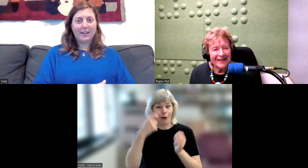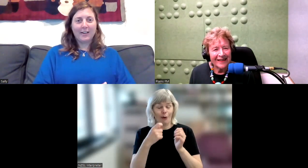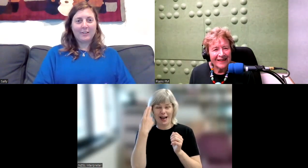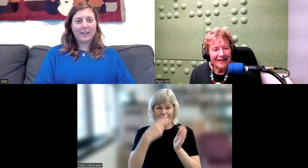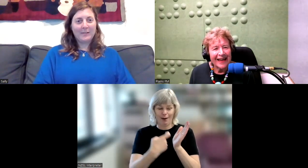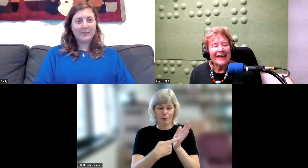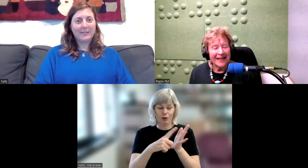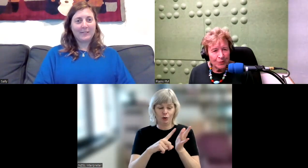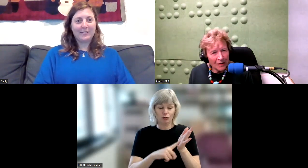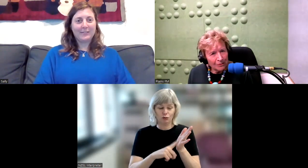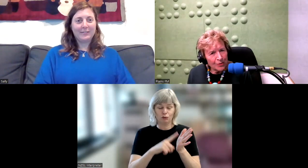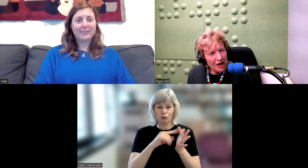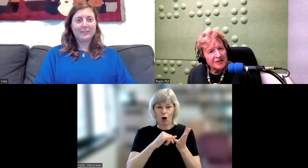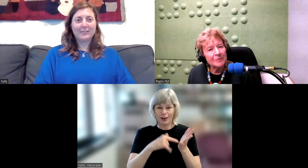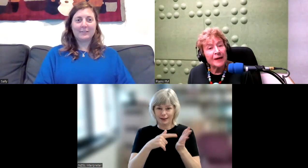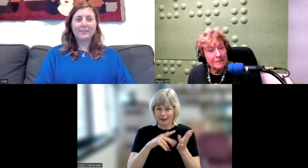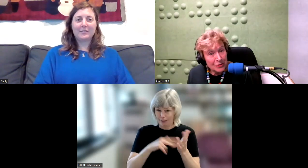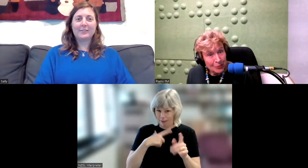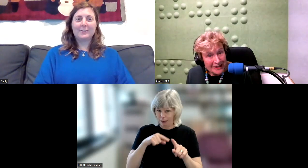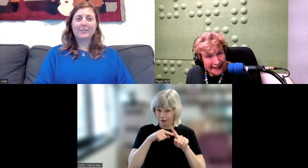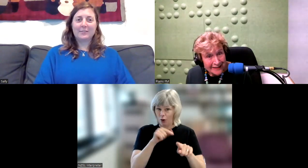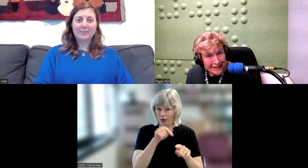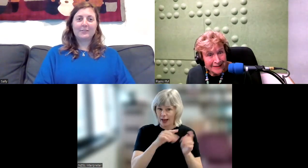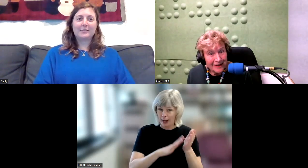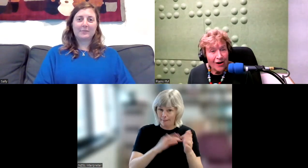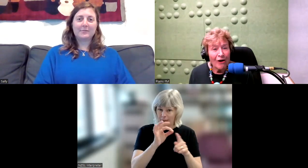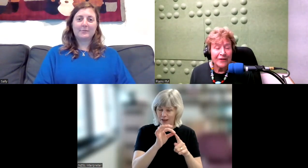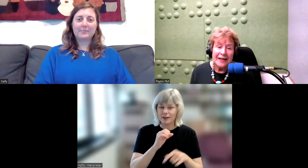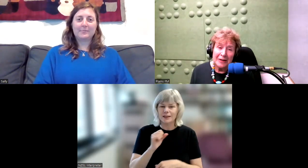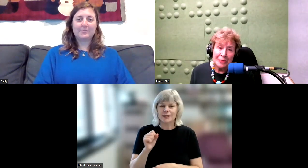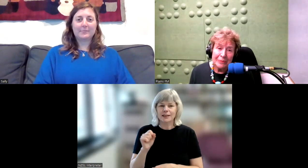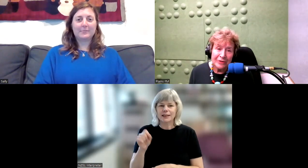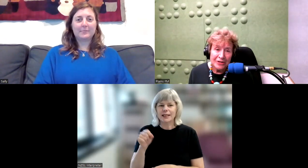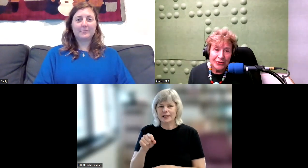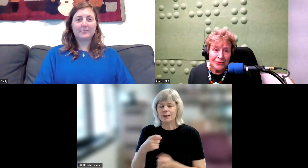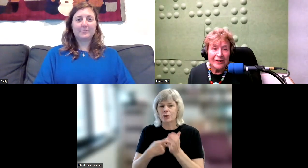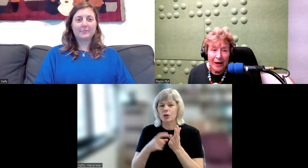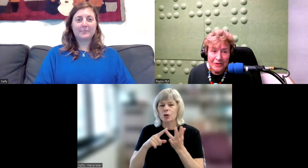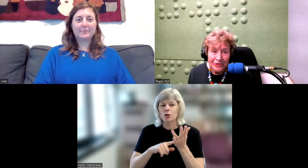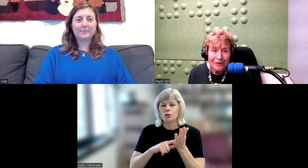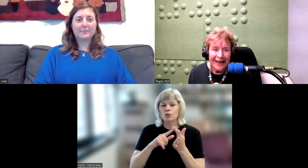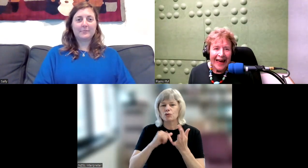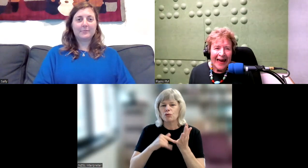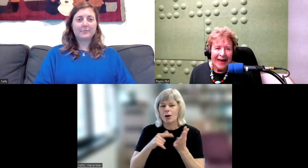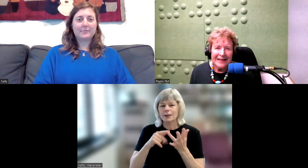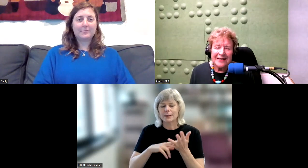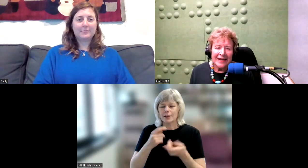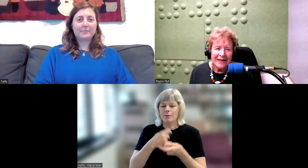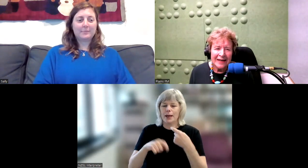connection there? Yes. William Rolleston became the superintendent of the Canterbury Provincial Council. And he